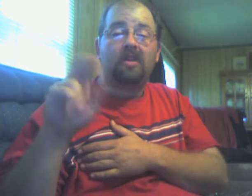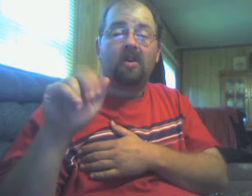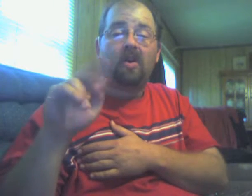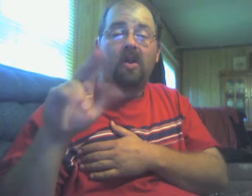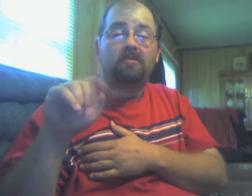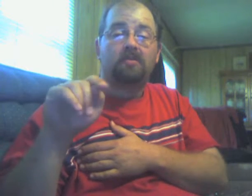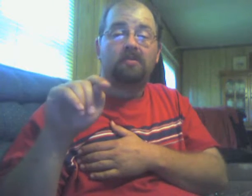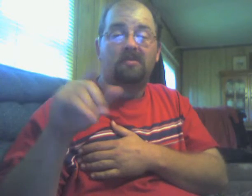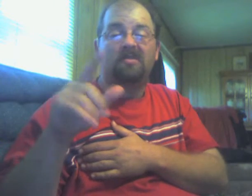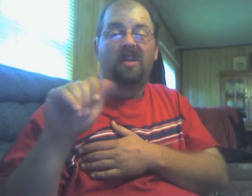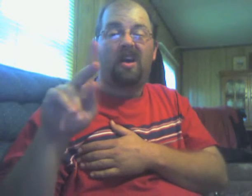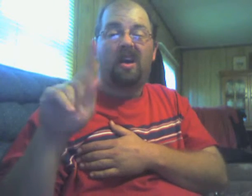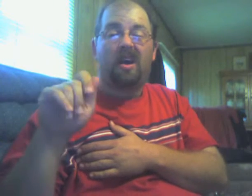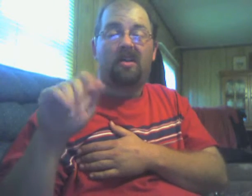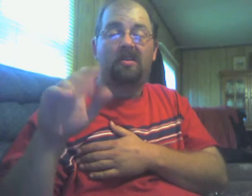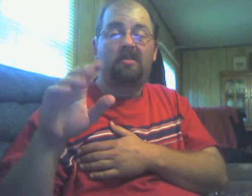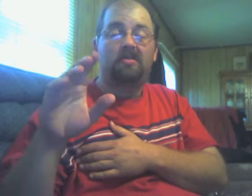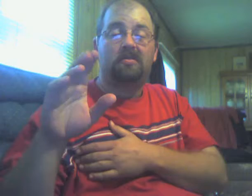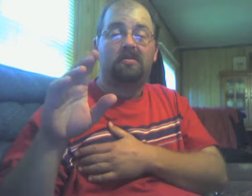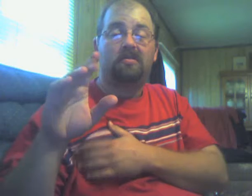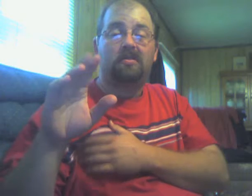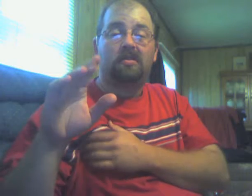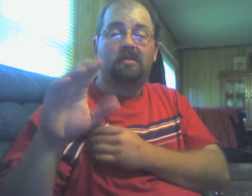The Craftsman Cordless C3 Line.